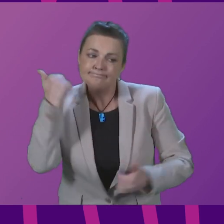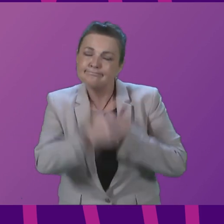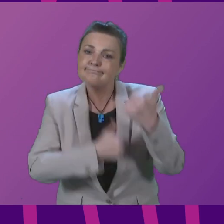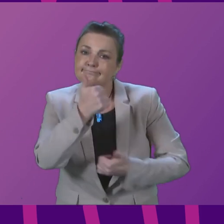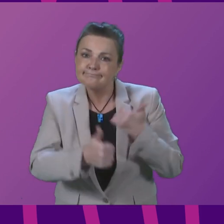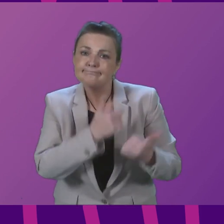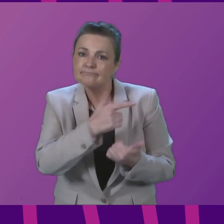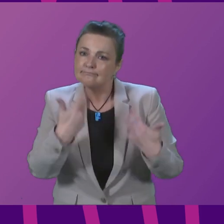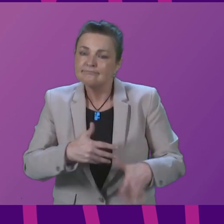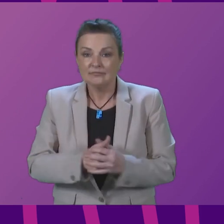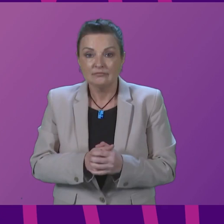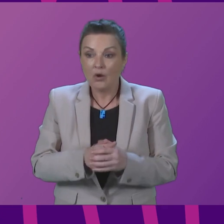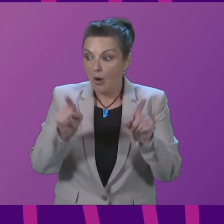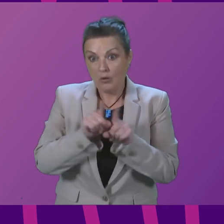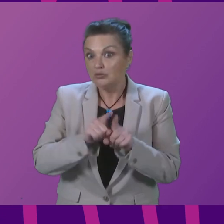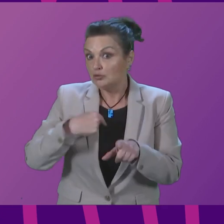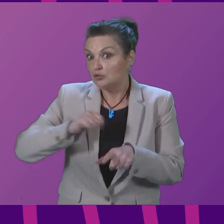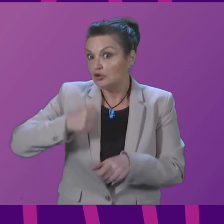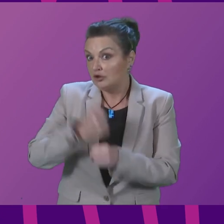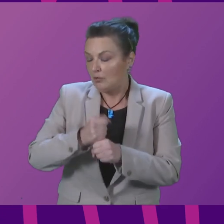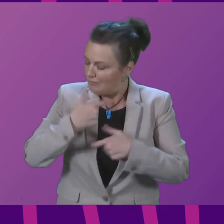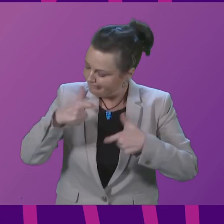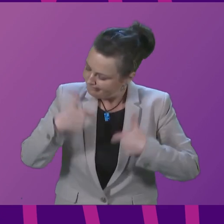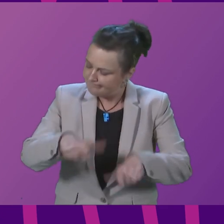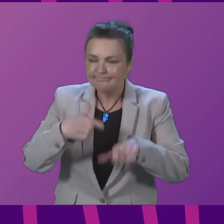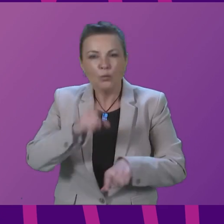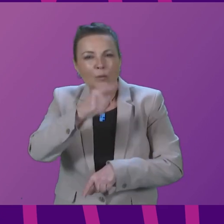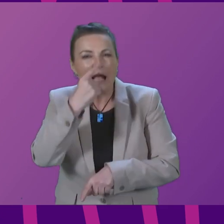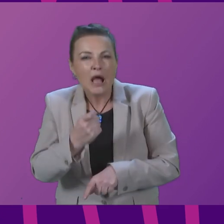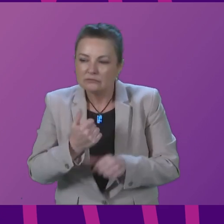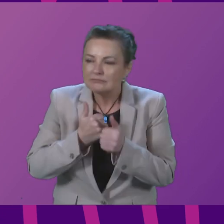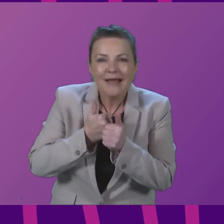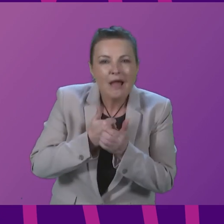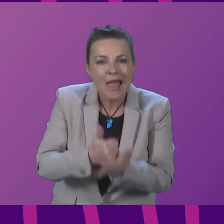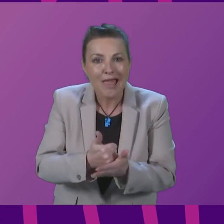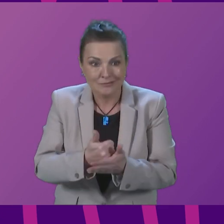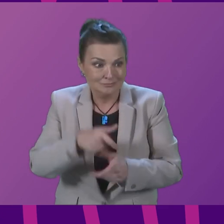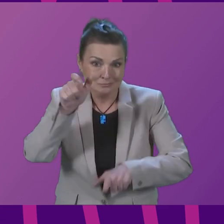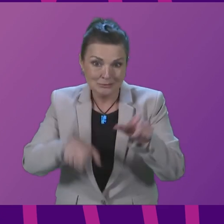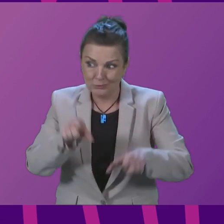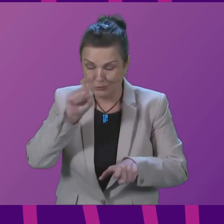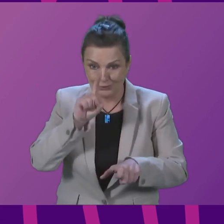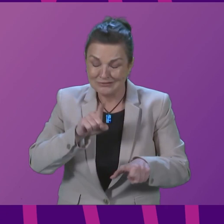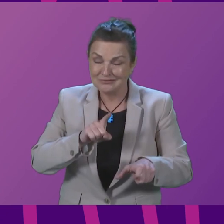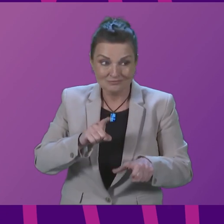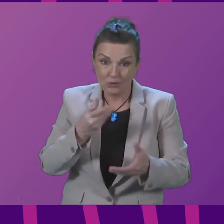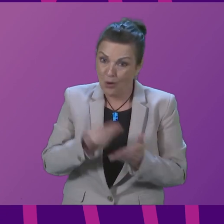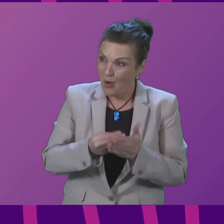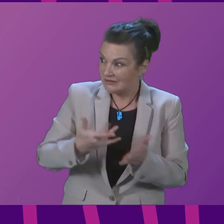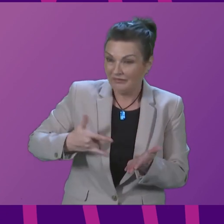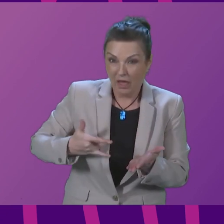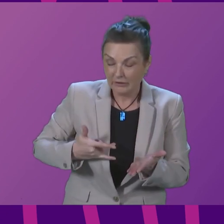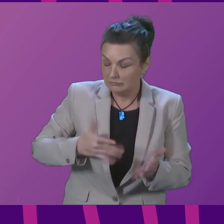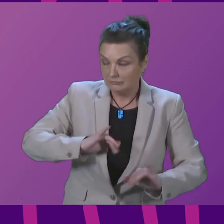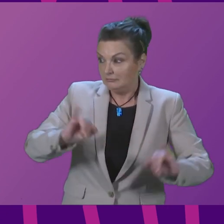that. Over and above that, the Scottish Government will continue to do all we can to help people with this cost of living, which is heaping misery upon